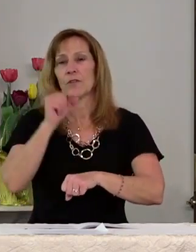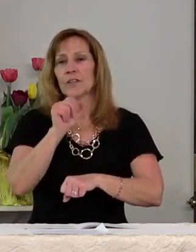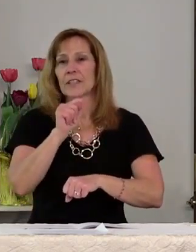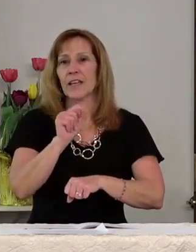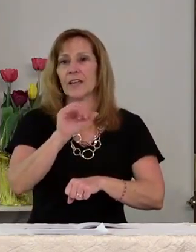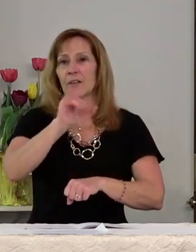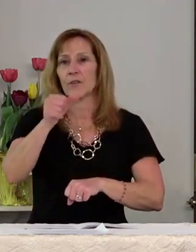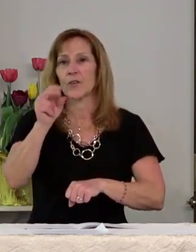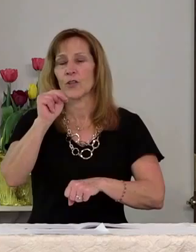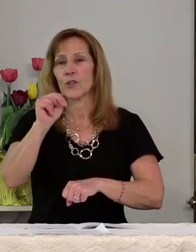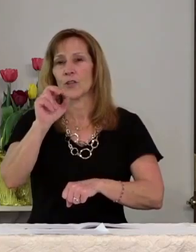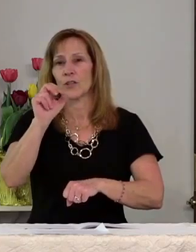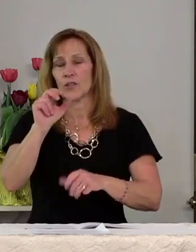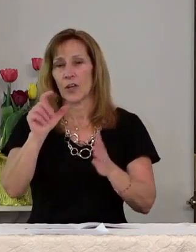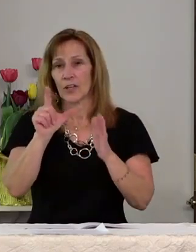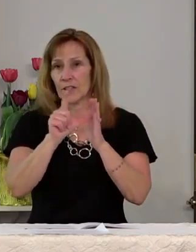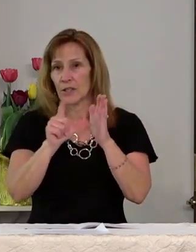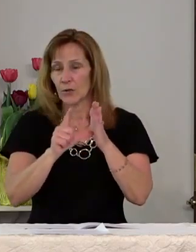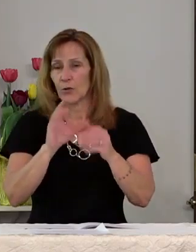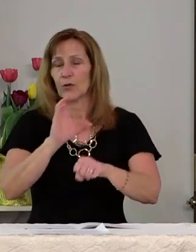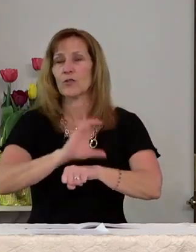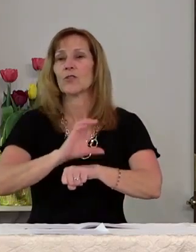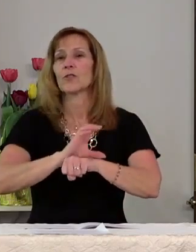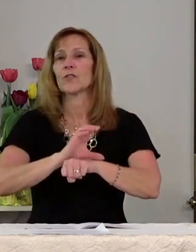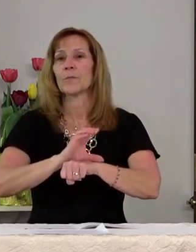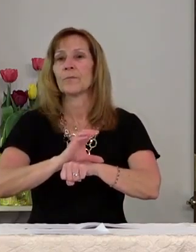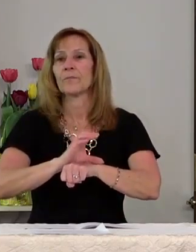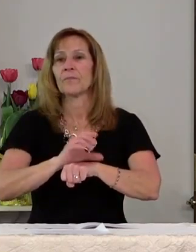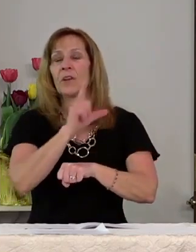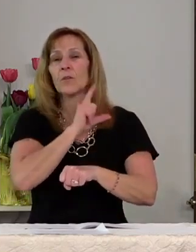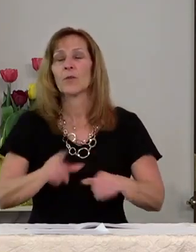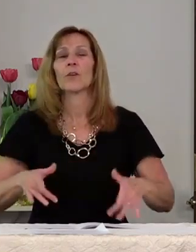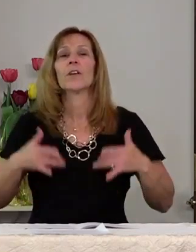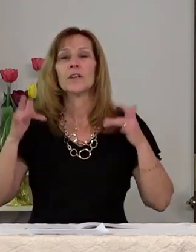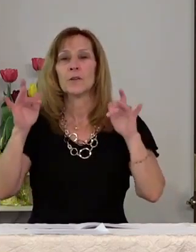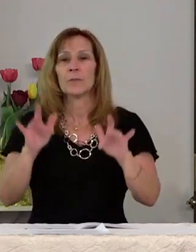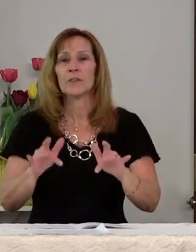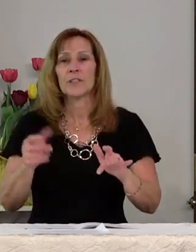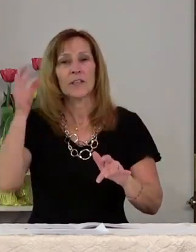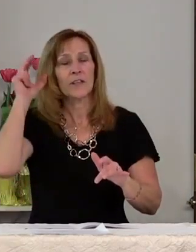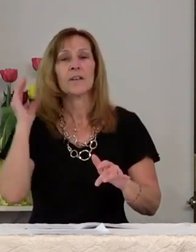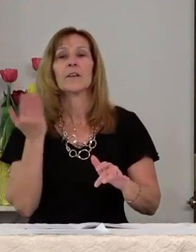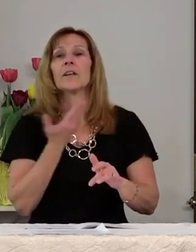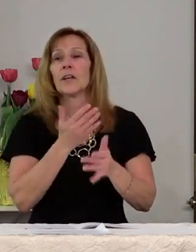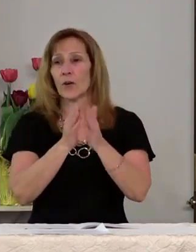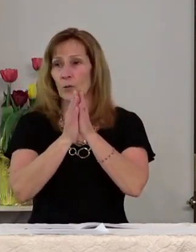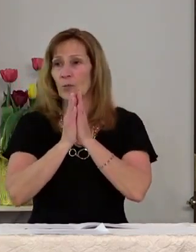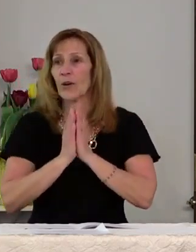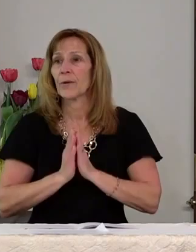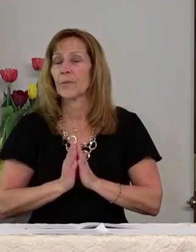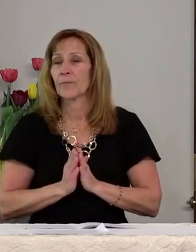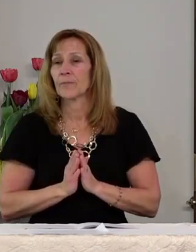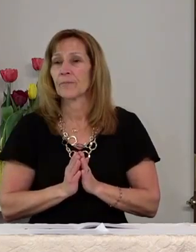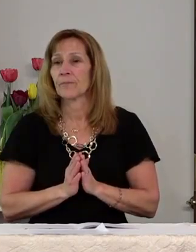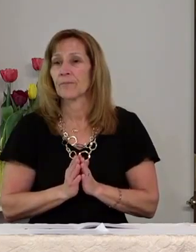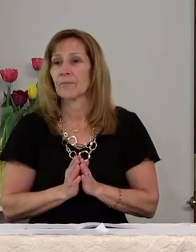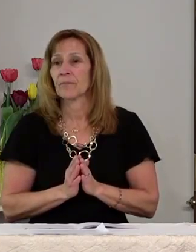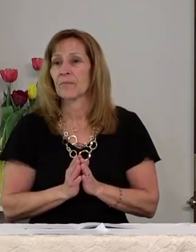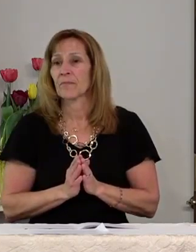saint john's lutheran church lord in your mercy hear our prayer